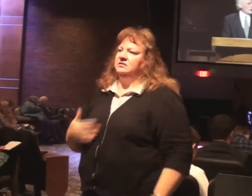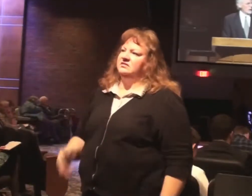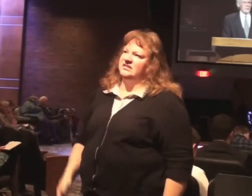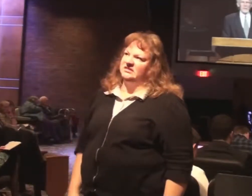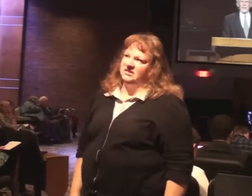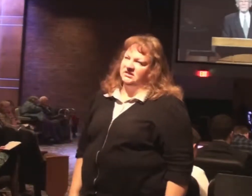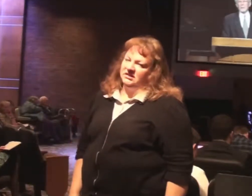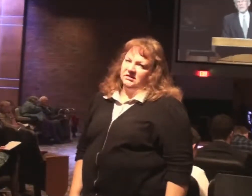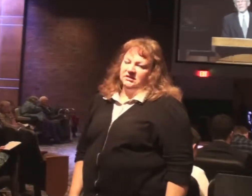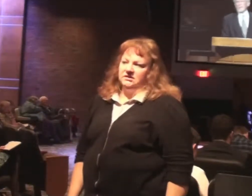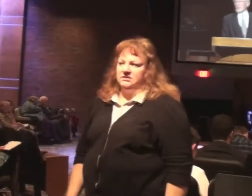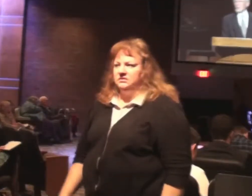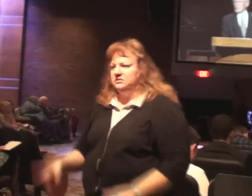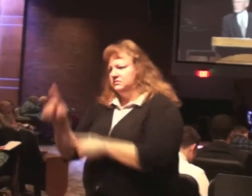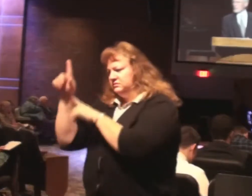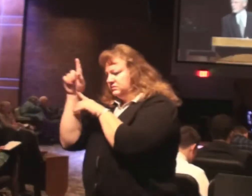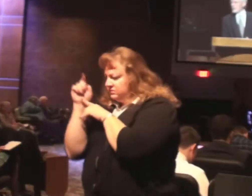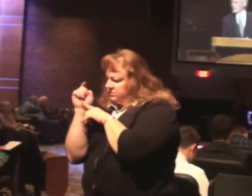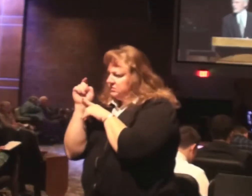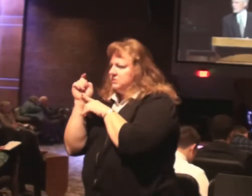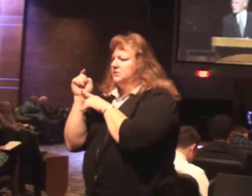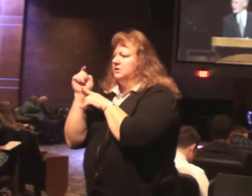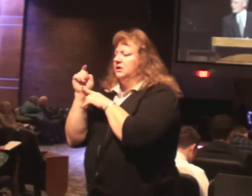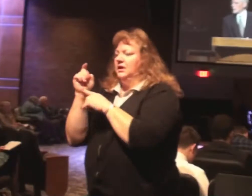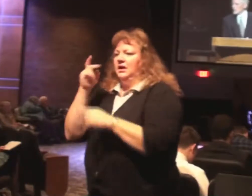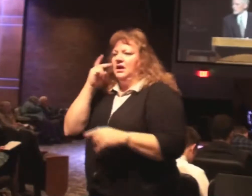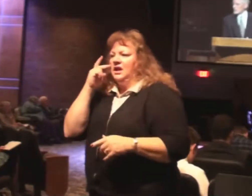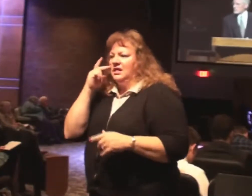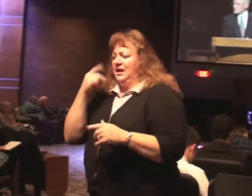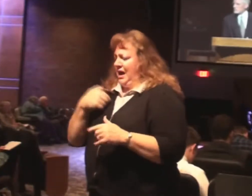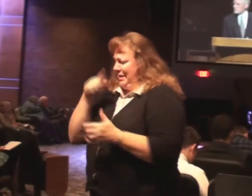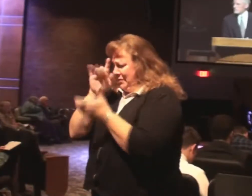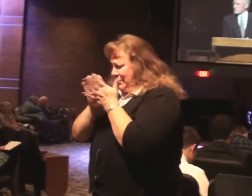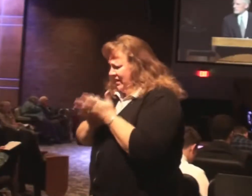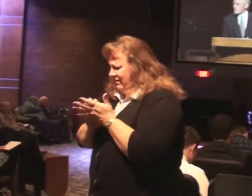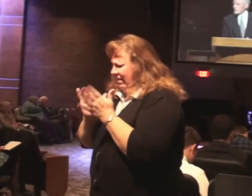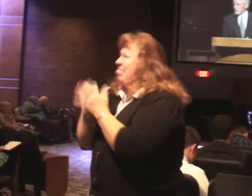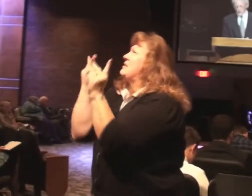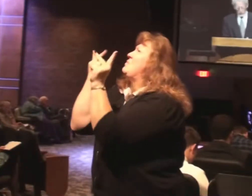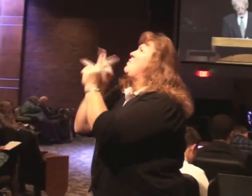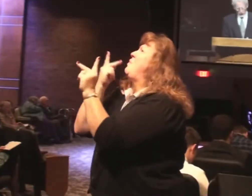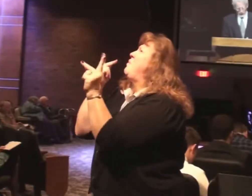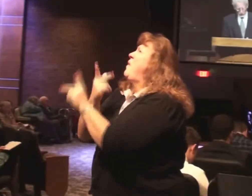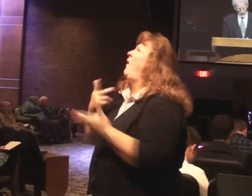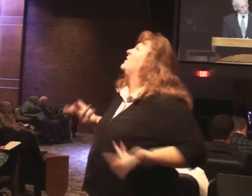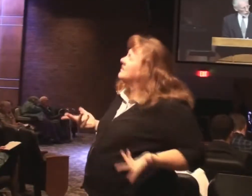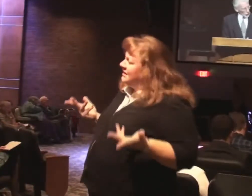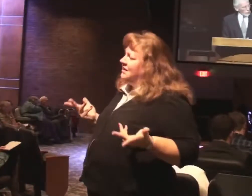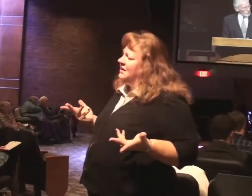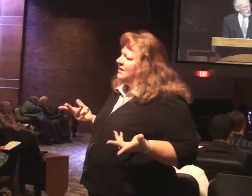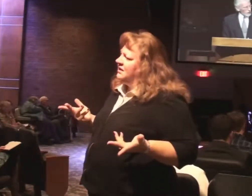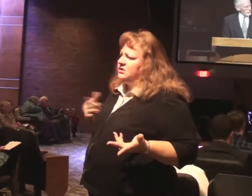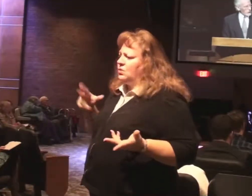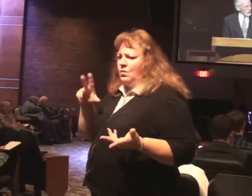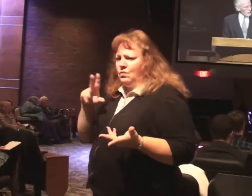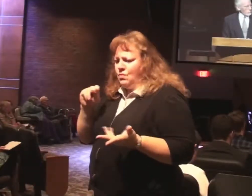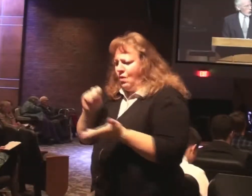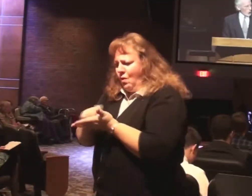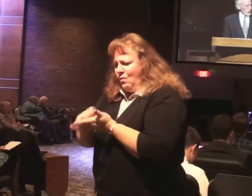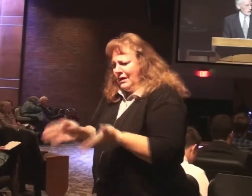And being a believer can only maybe seem to make it worse. So he's writing to encourage them to keep on.